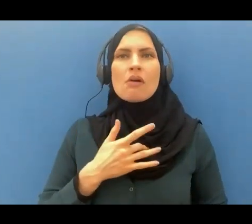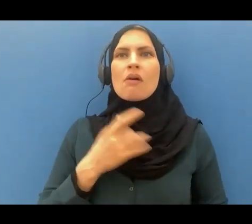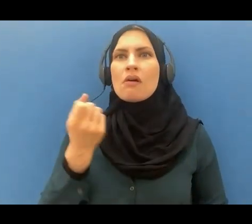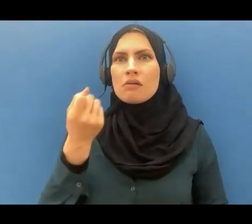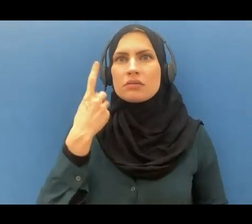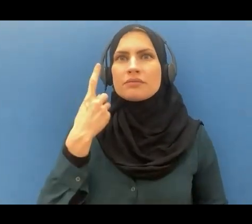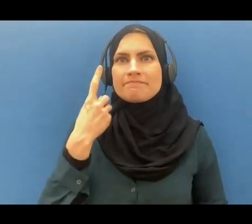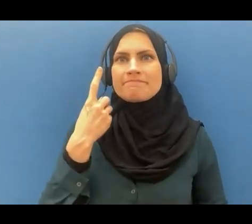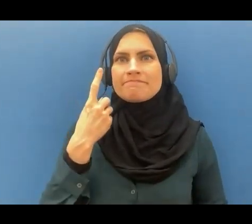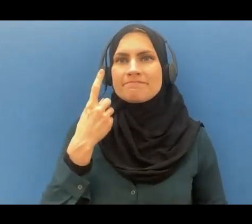is useless.